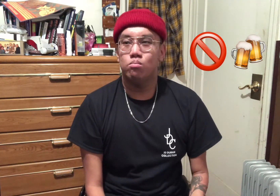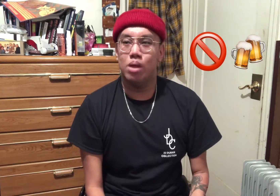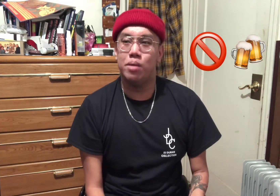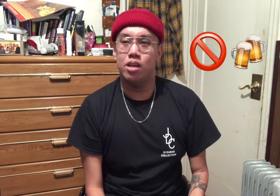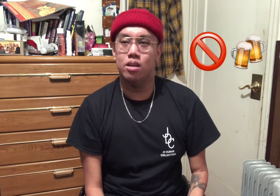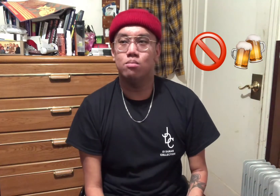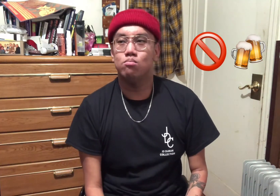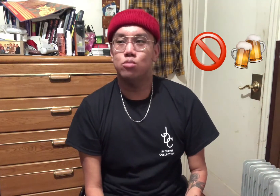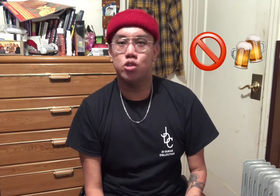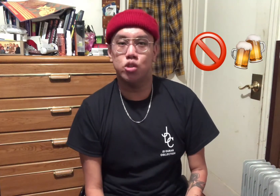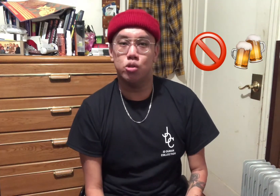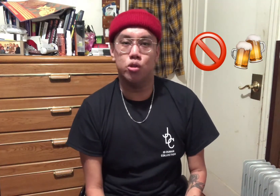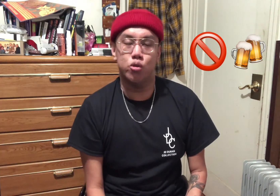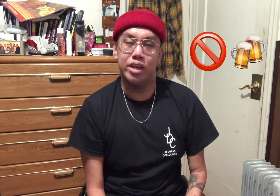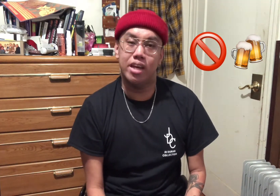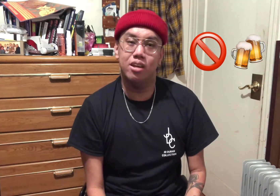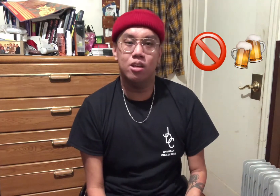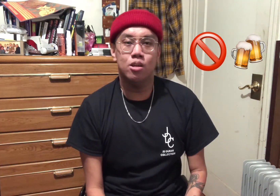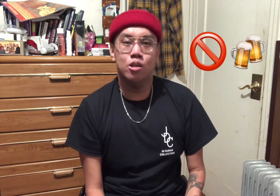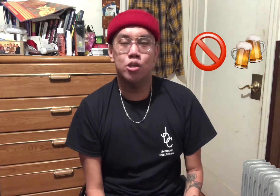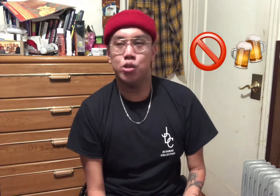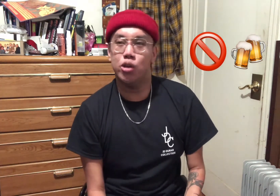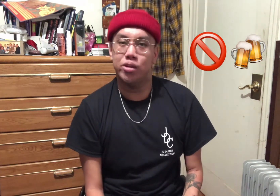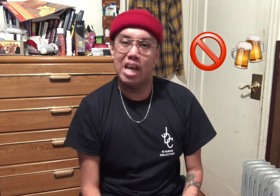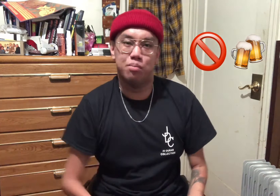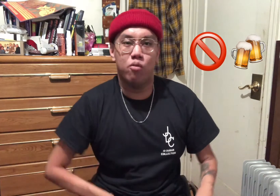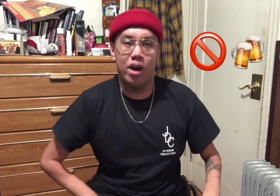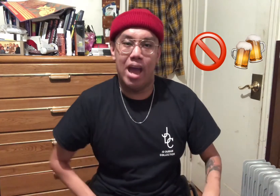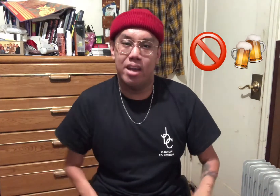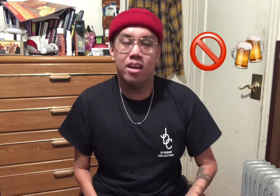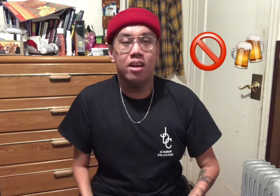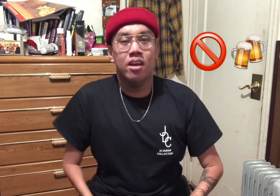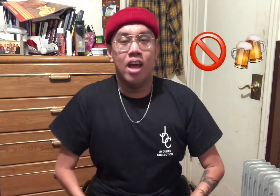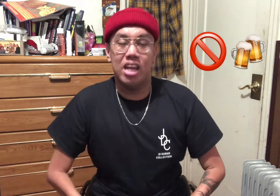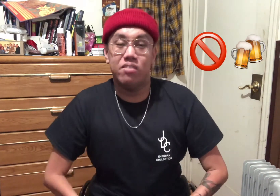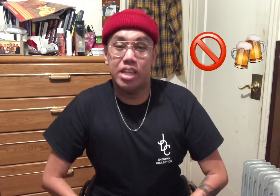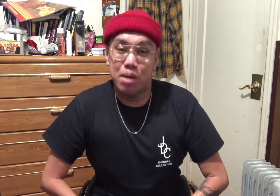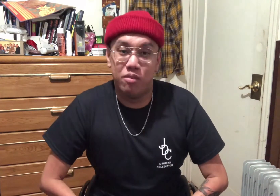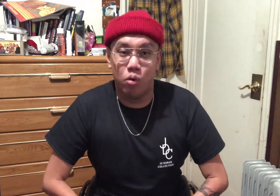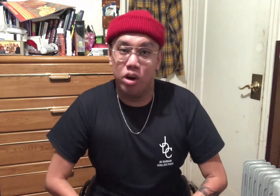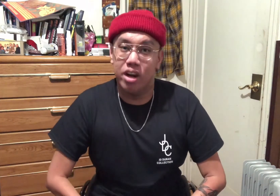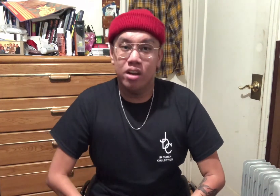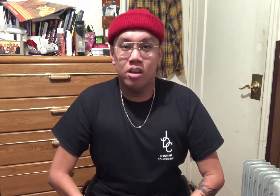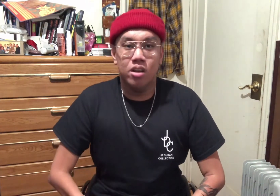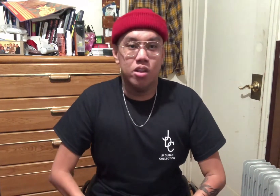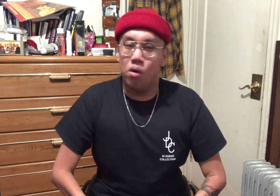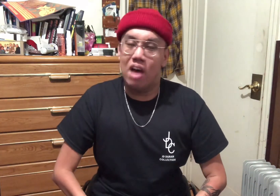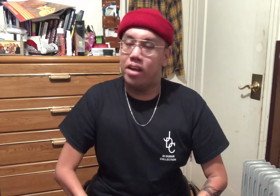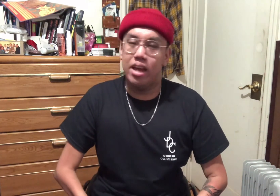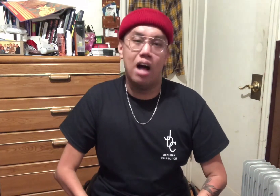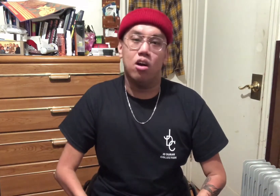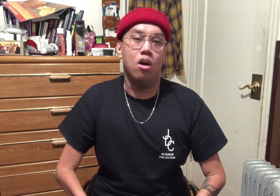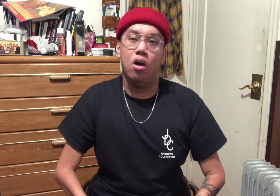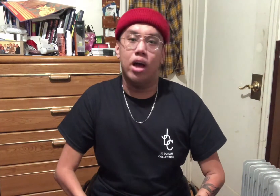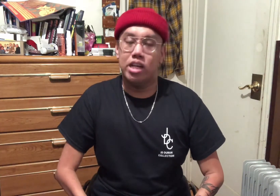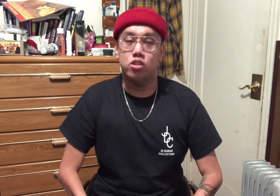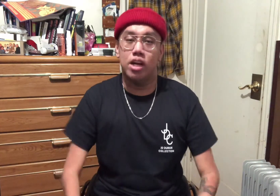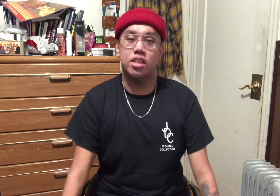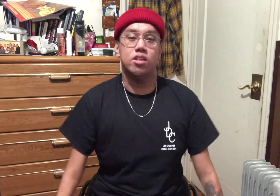maybe two, three, two to three days beforehand, and even the day before, don't have any alcohol, any drugs in your